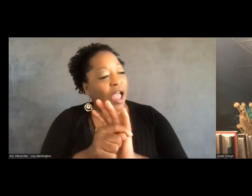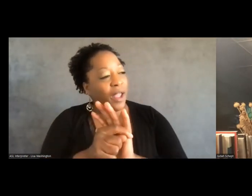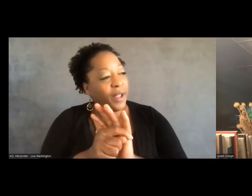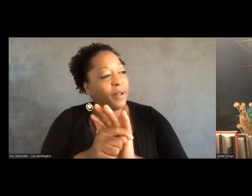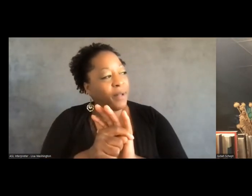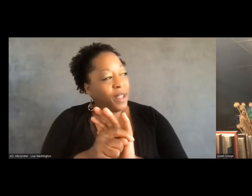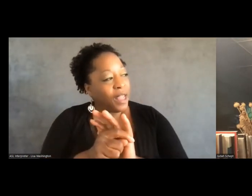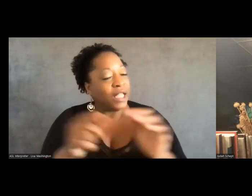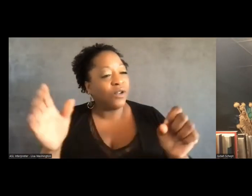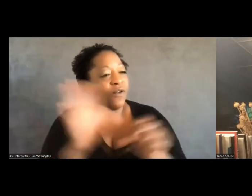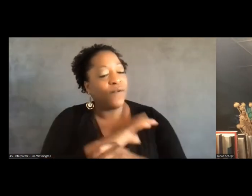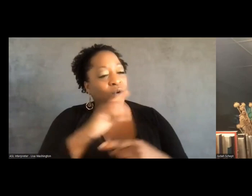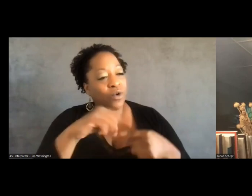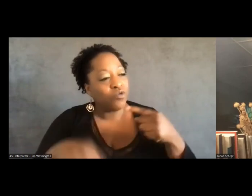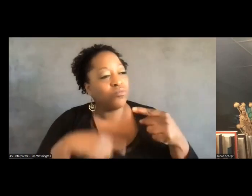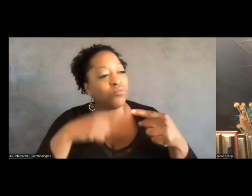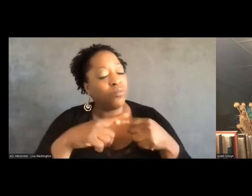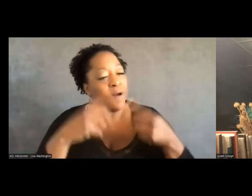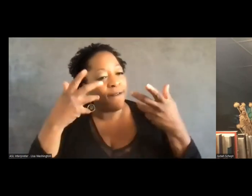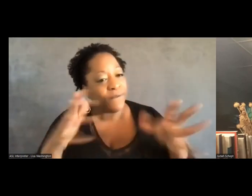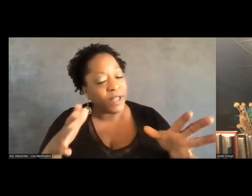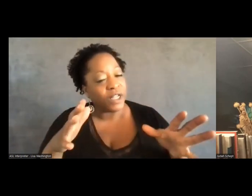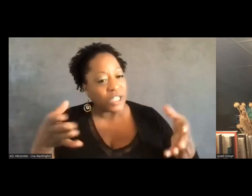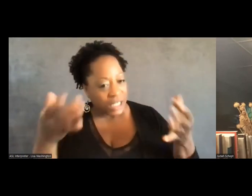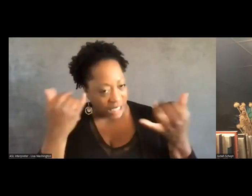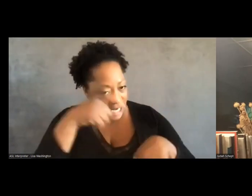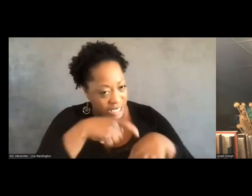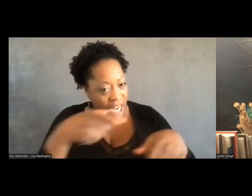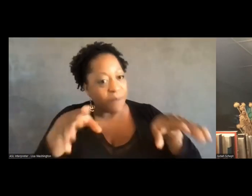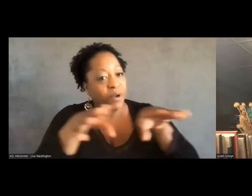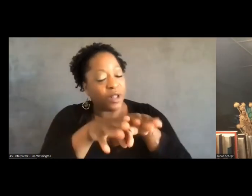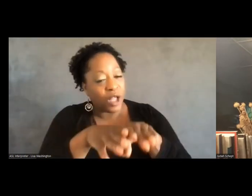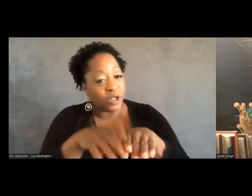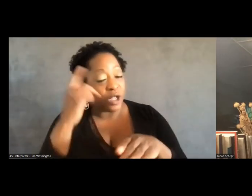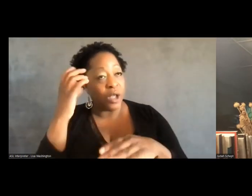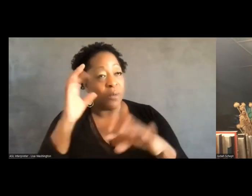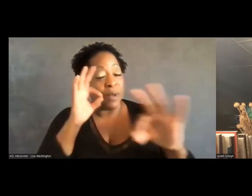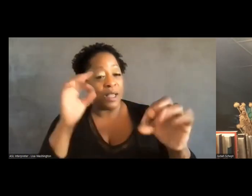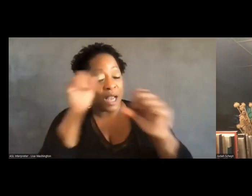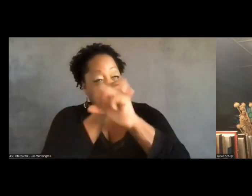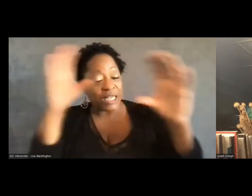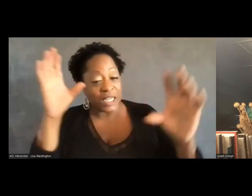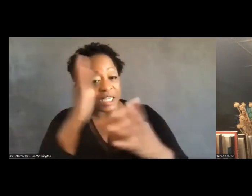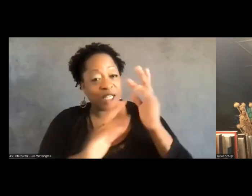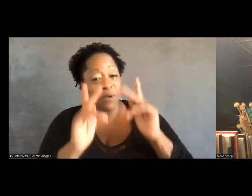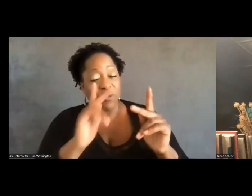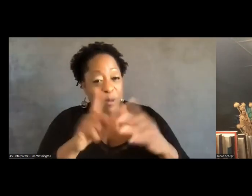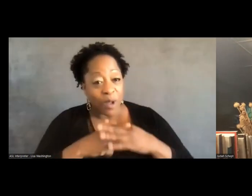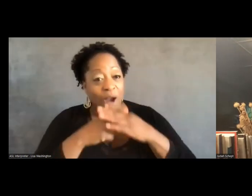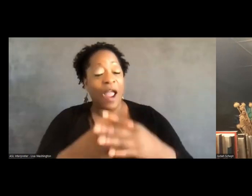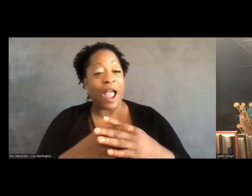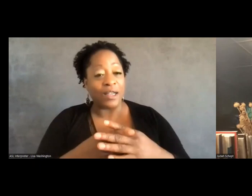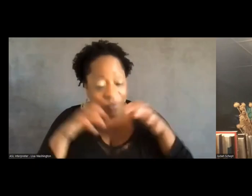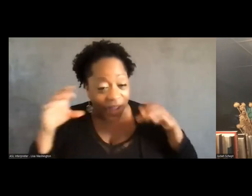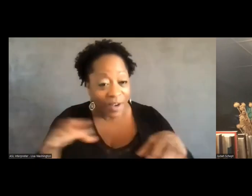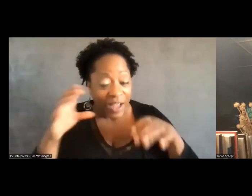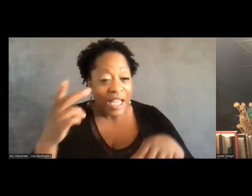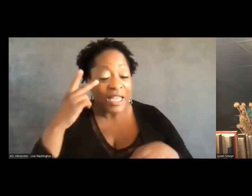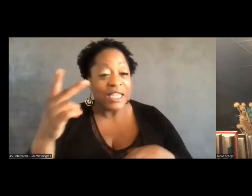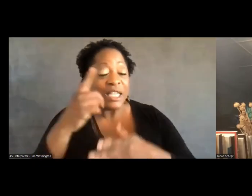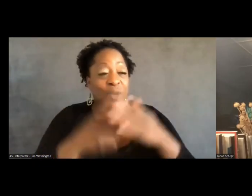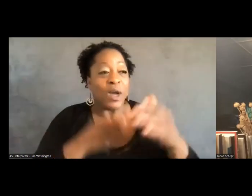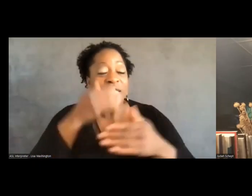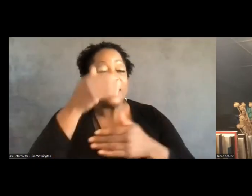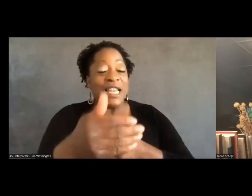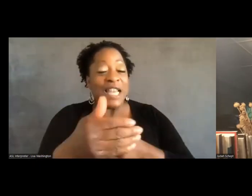complete, but to the point of the question as well, I think, ideally, some of those people are activated to see what might be the